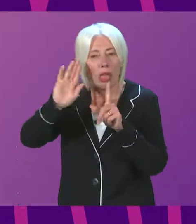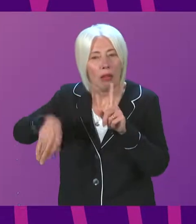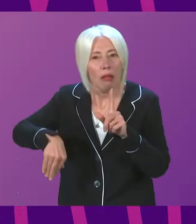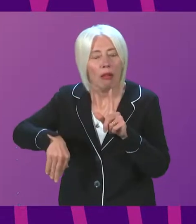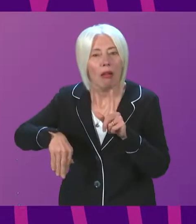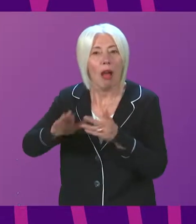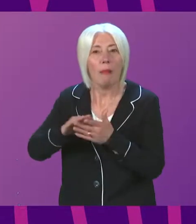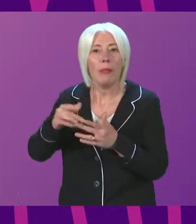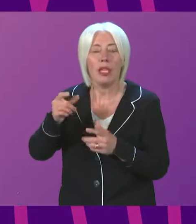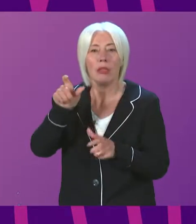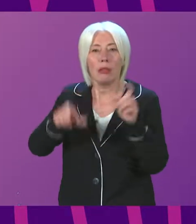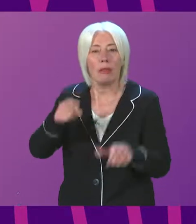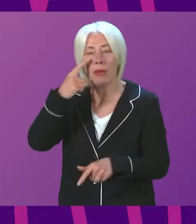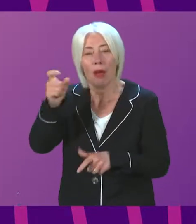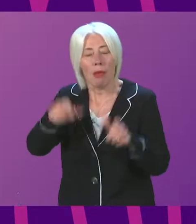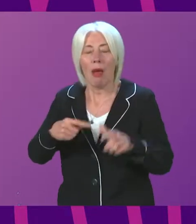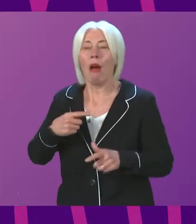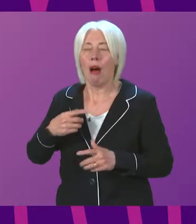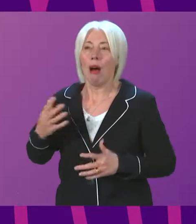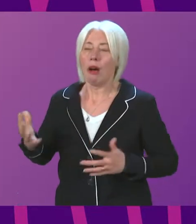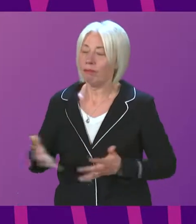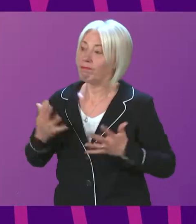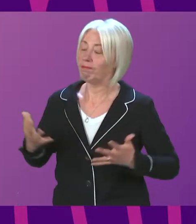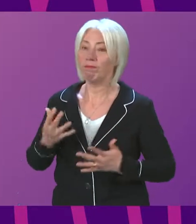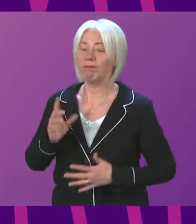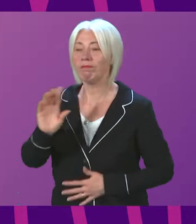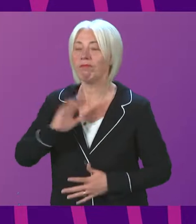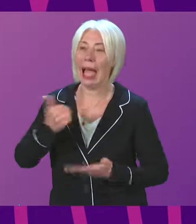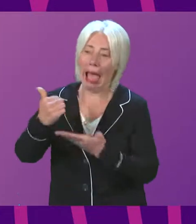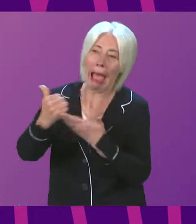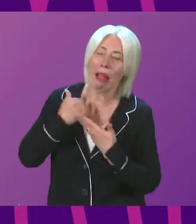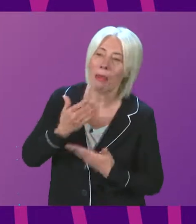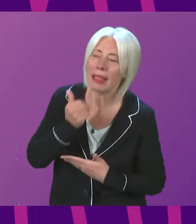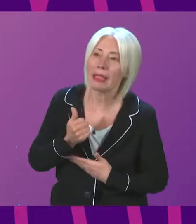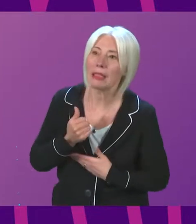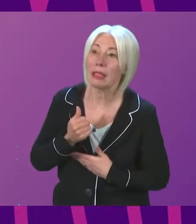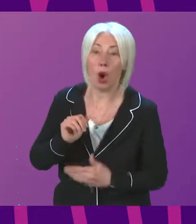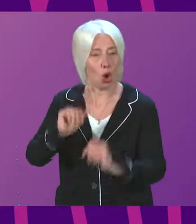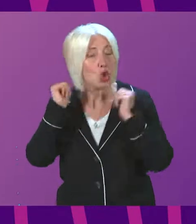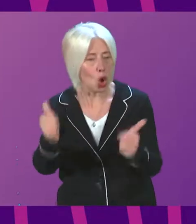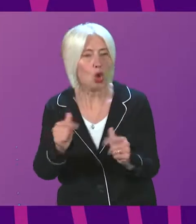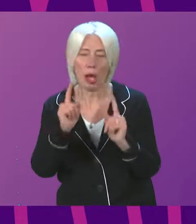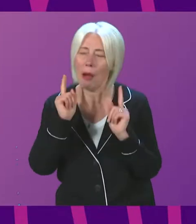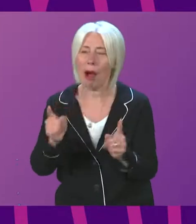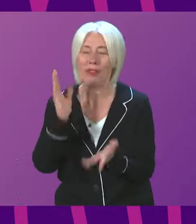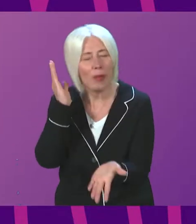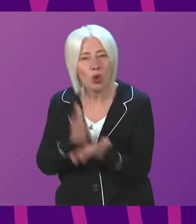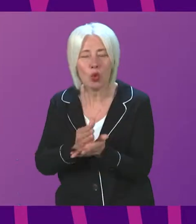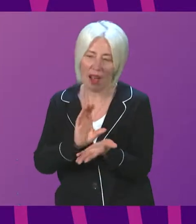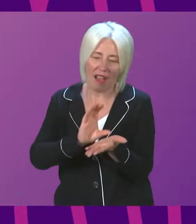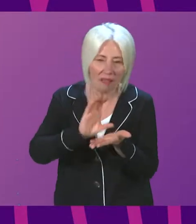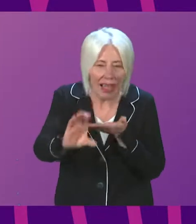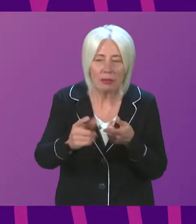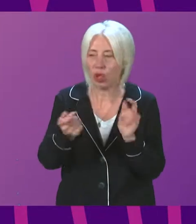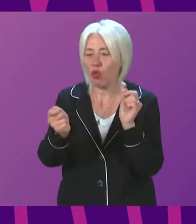help. That is something we should encourage and be positive about, but it makes it all the more important that the investments and the reforms that I am